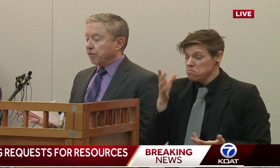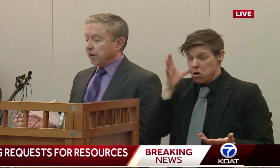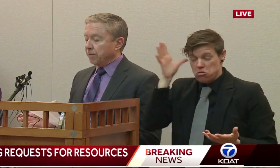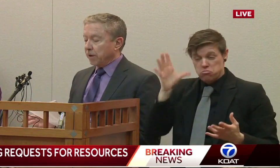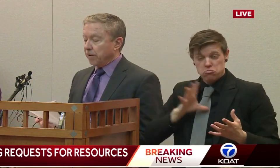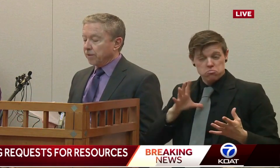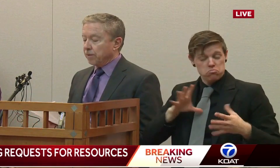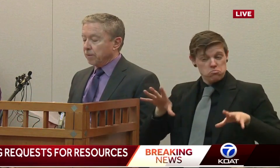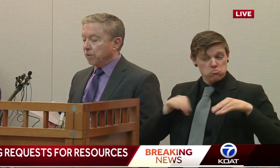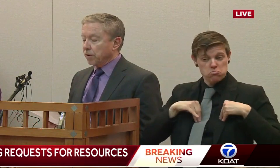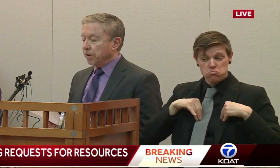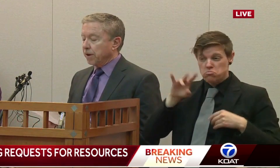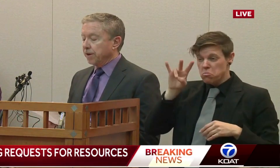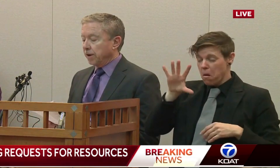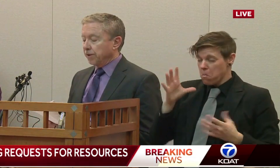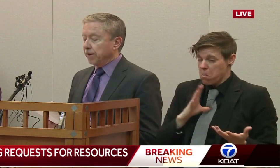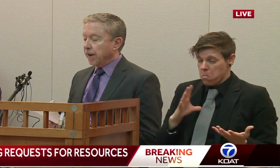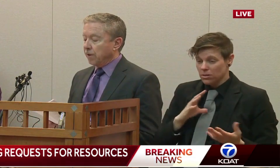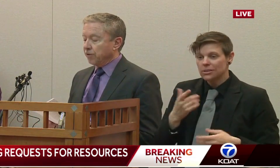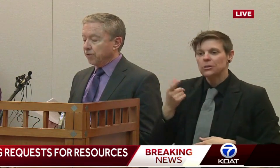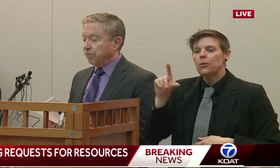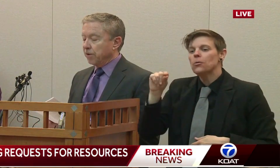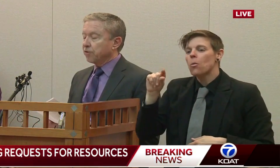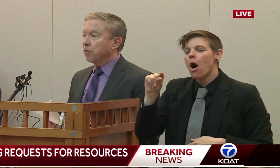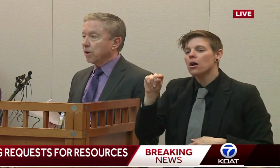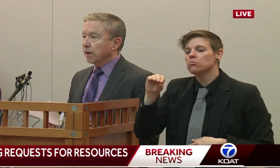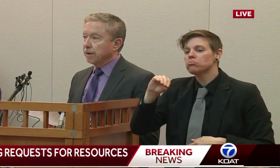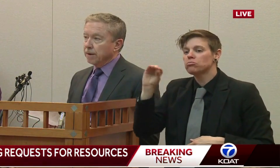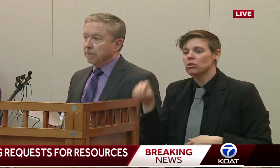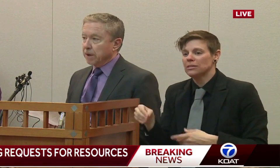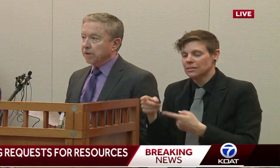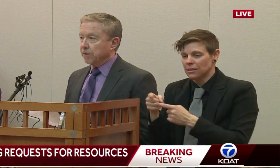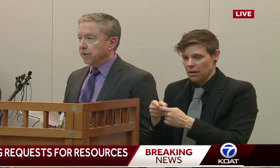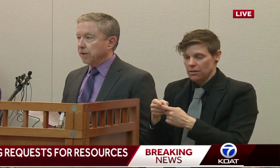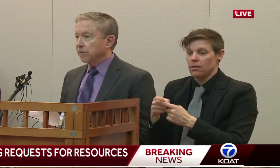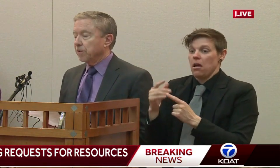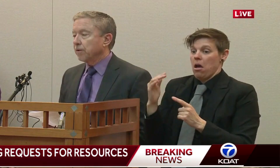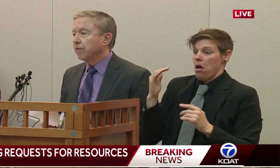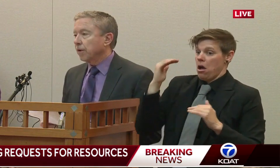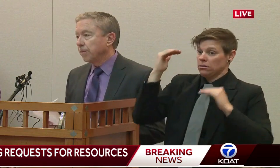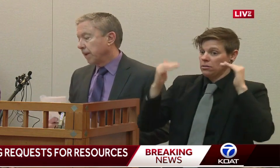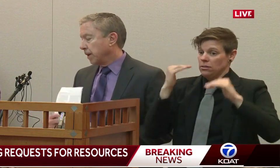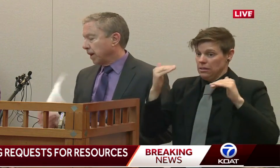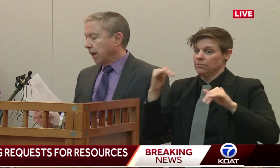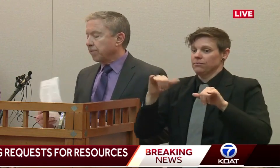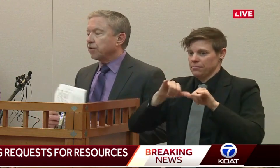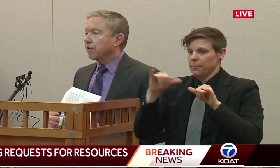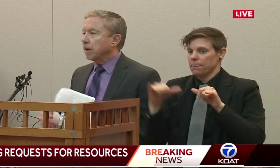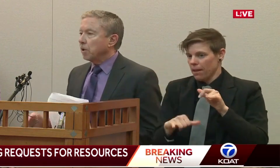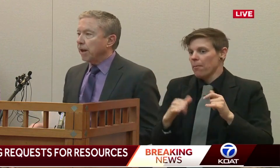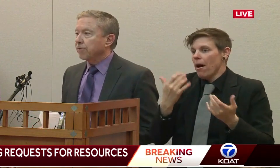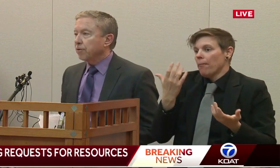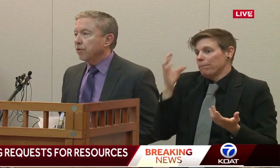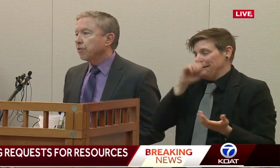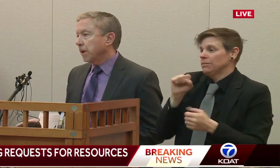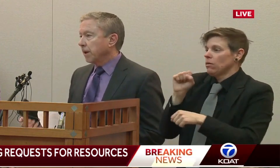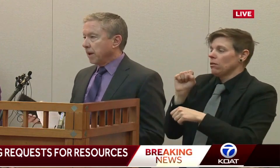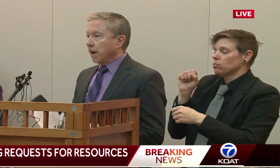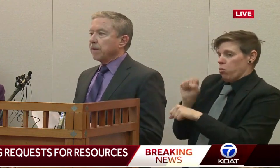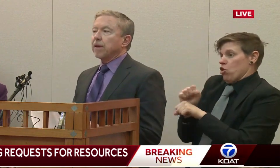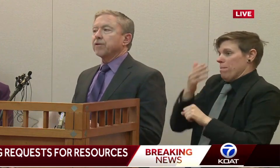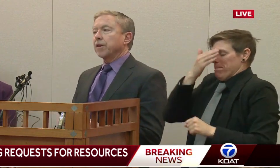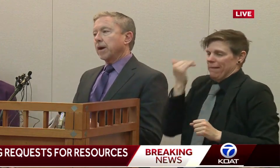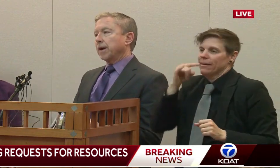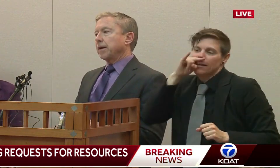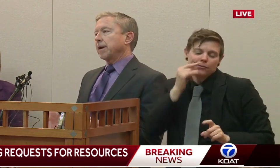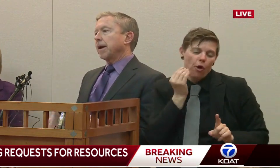20% of parents reported that an adult in the household missed work because of the dismissal. So I'll have this available afterwards. But